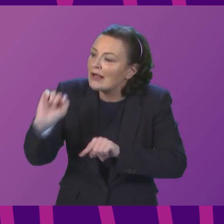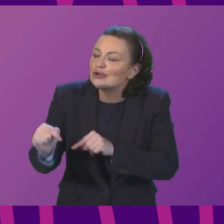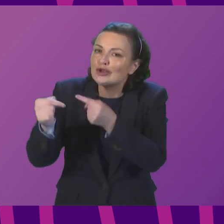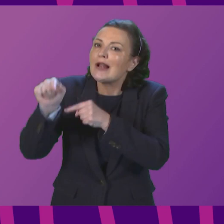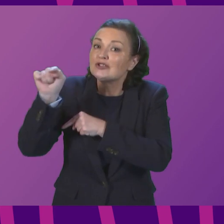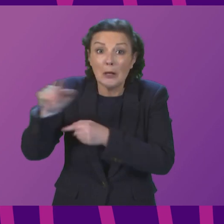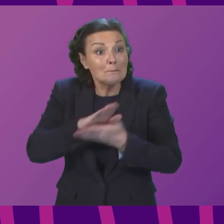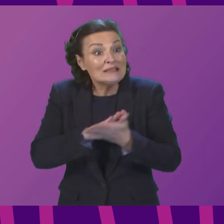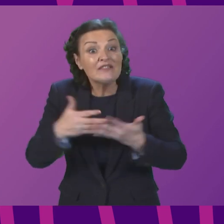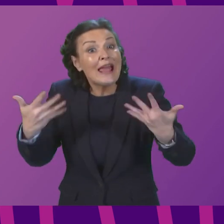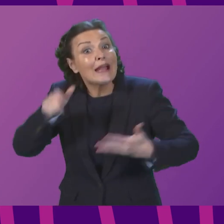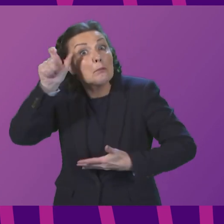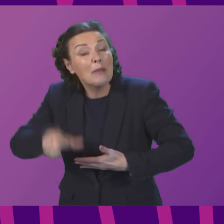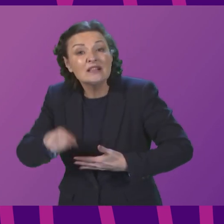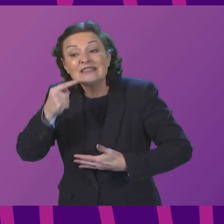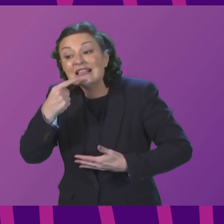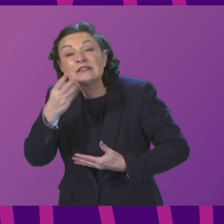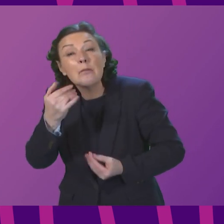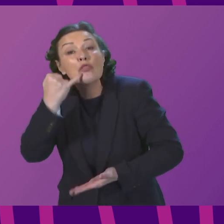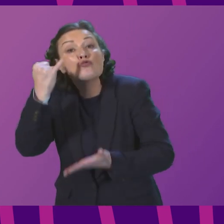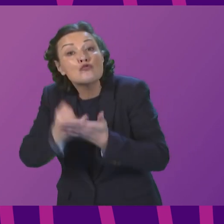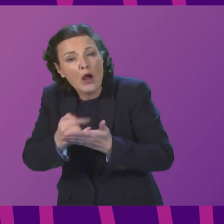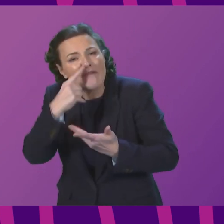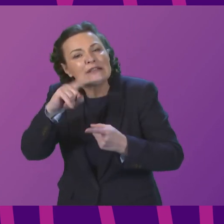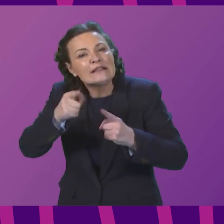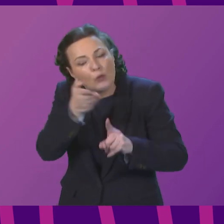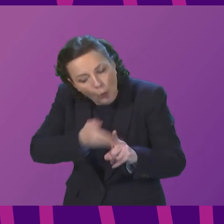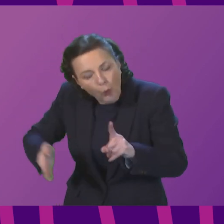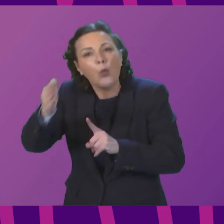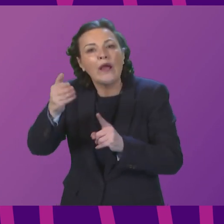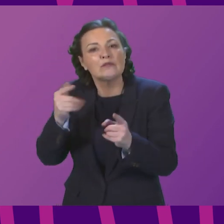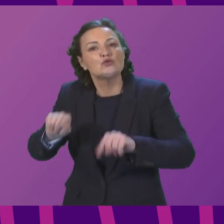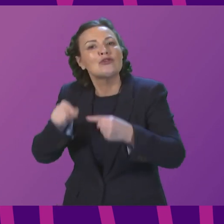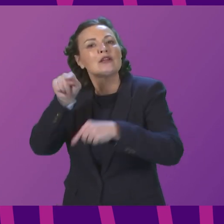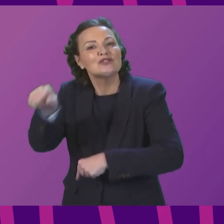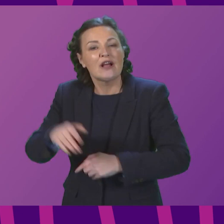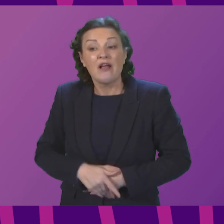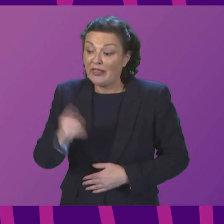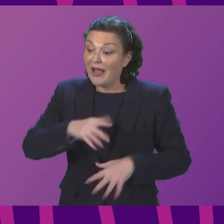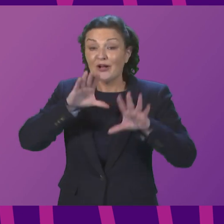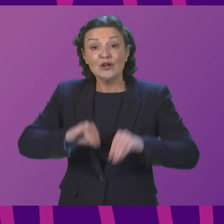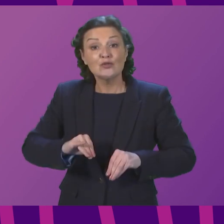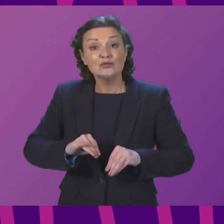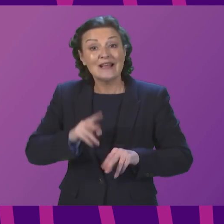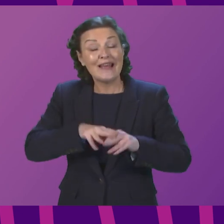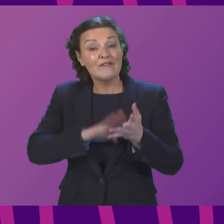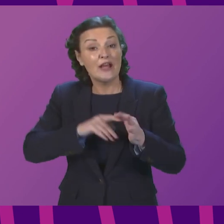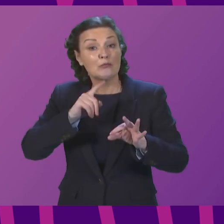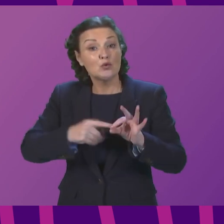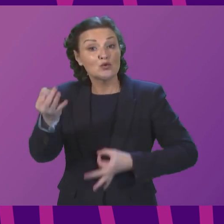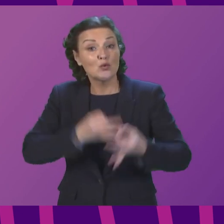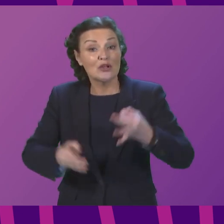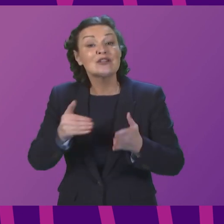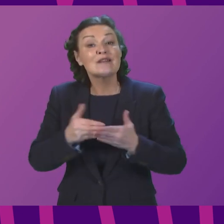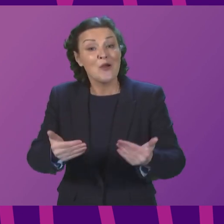any inaccurate contributions can be amended. Thank you. That concludes the First Minister's questions, and we will now move on to members'